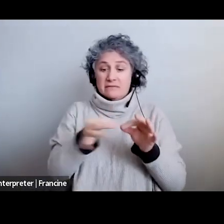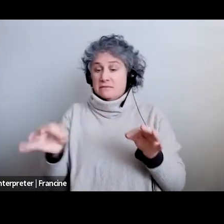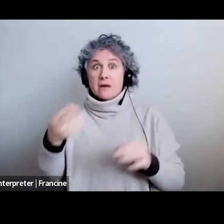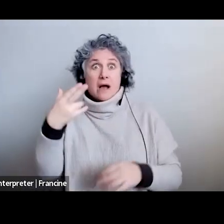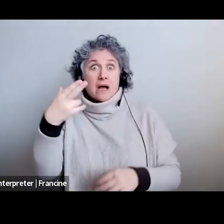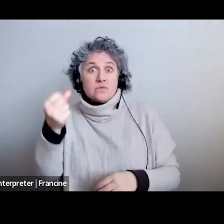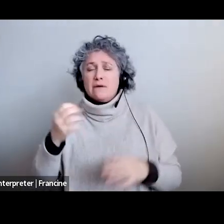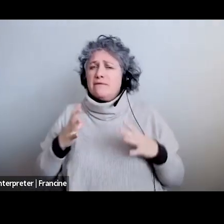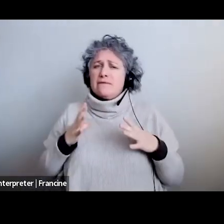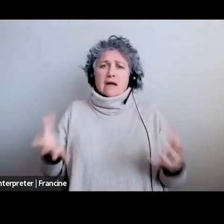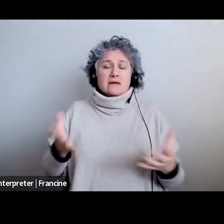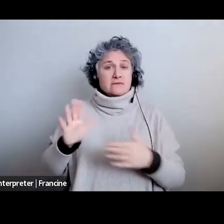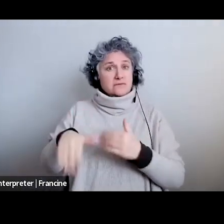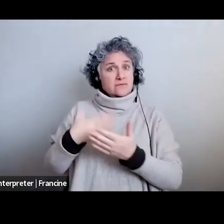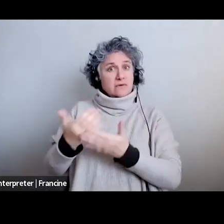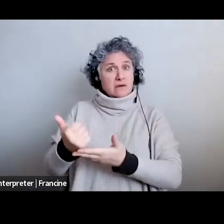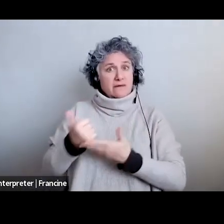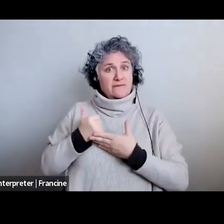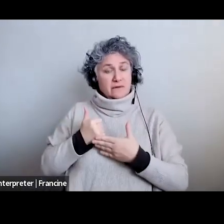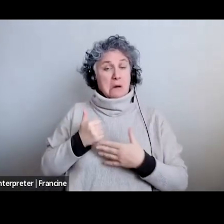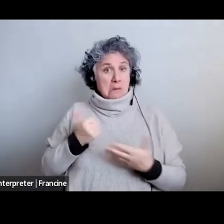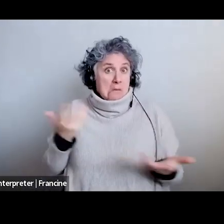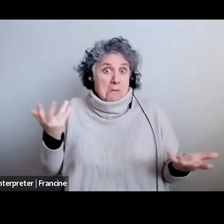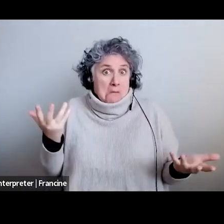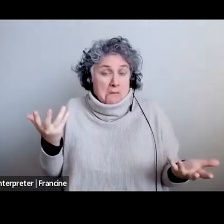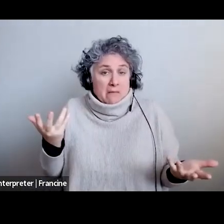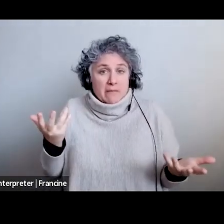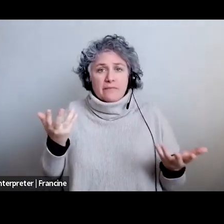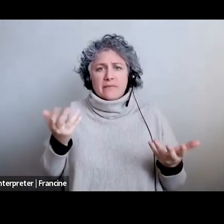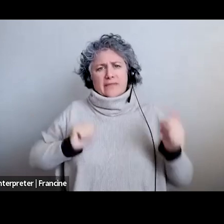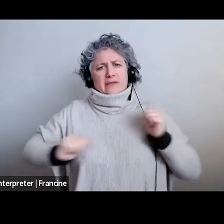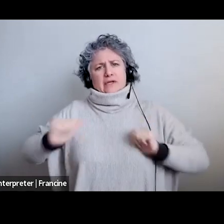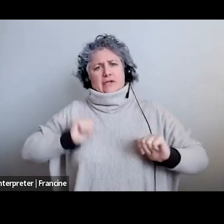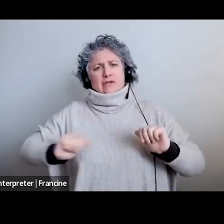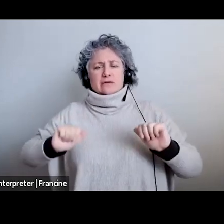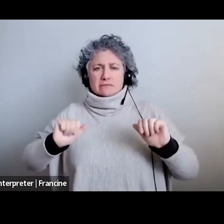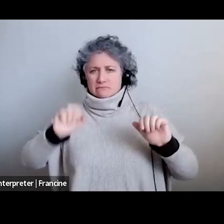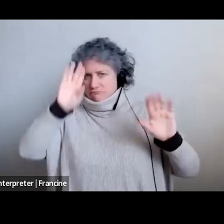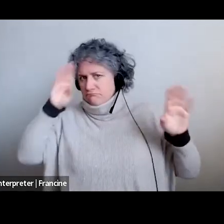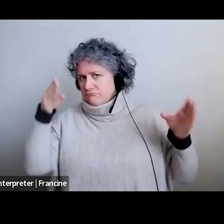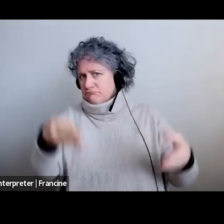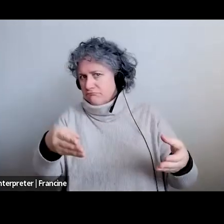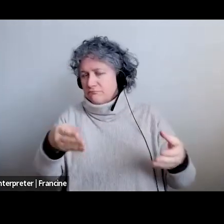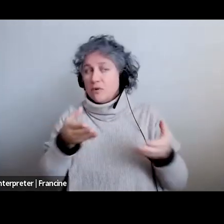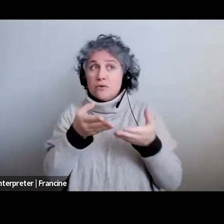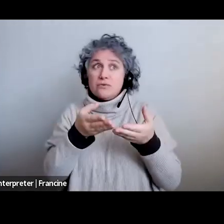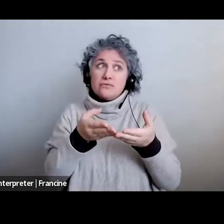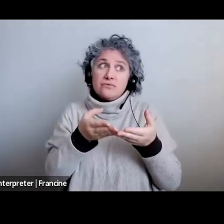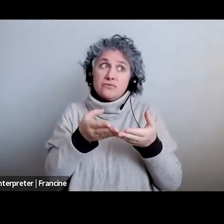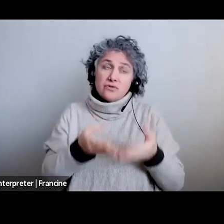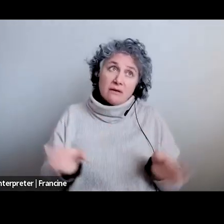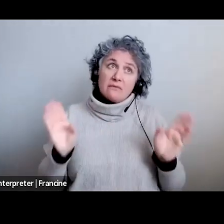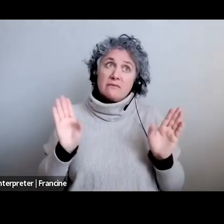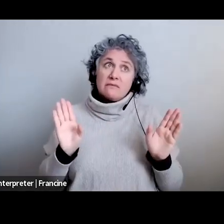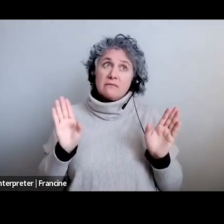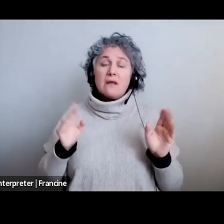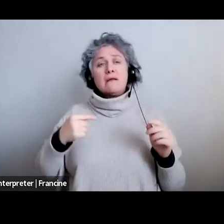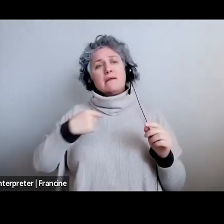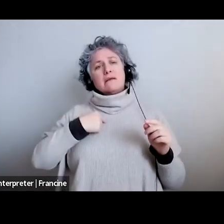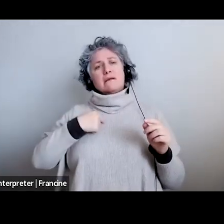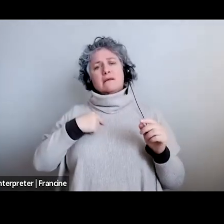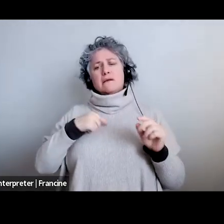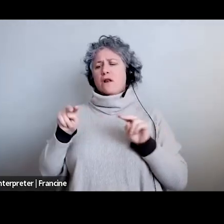you know it's all helpful i mean we're talking about theater right now so generally you know i can look at a resume with